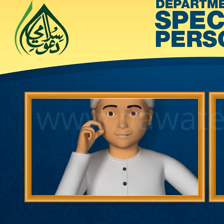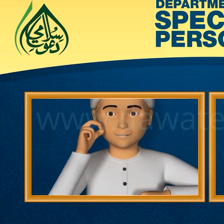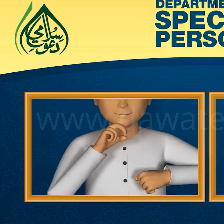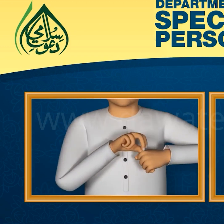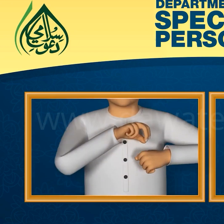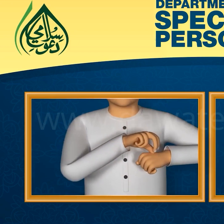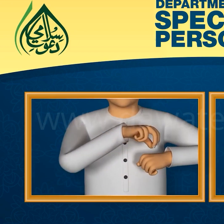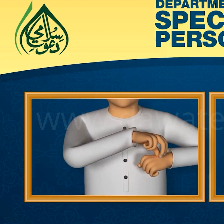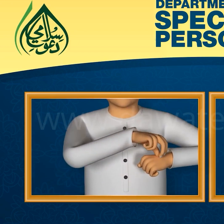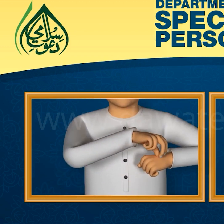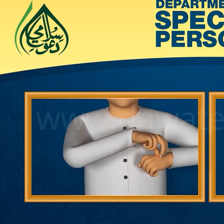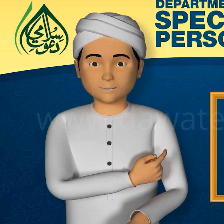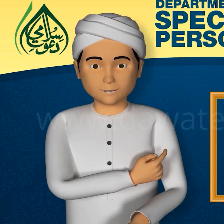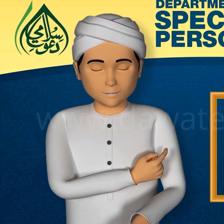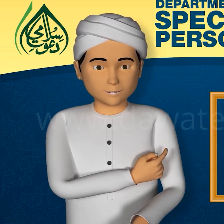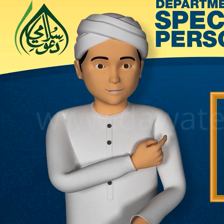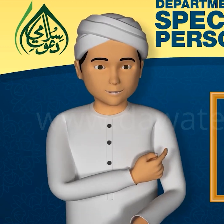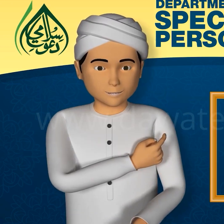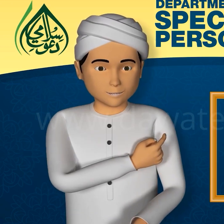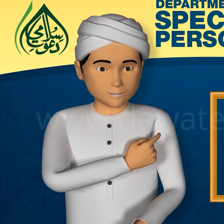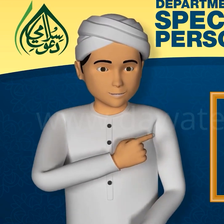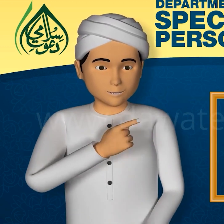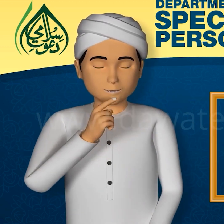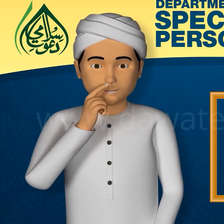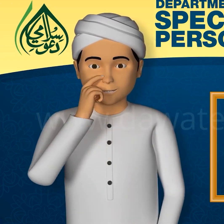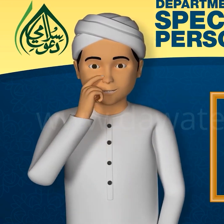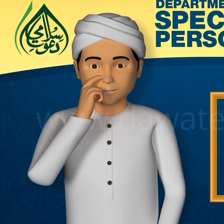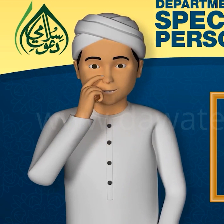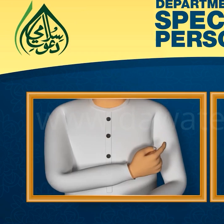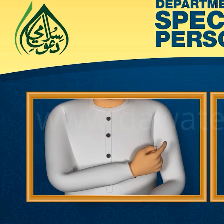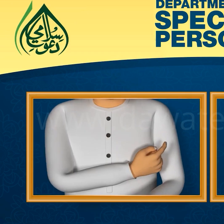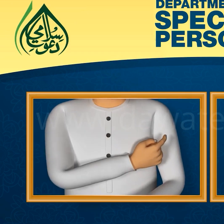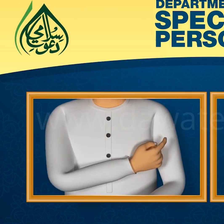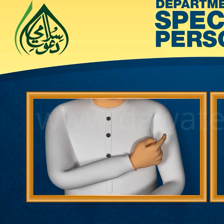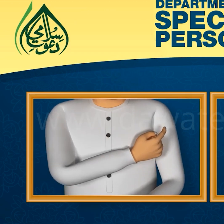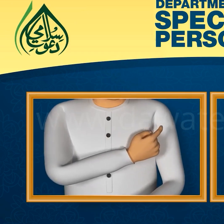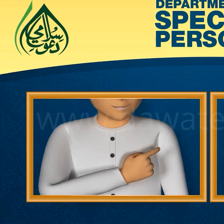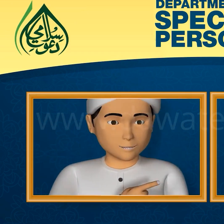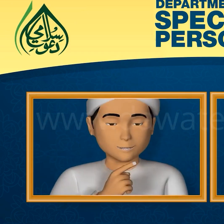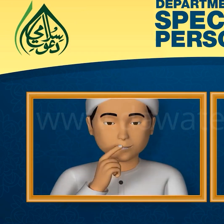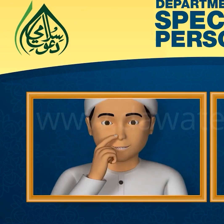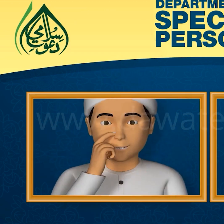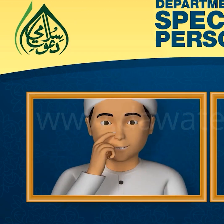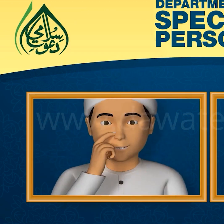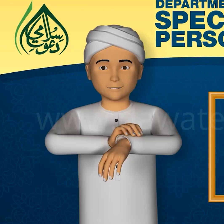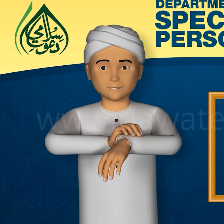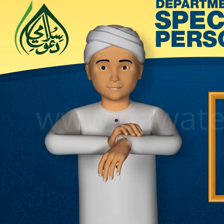Kod Nurse Nurse